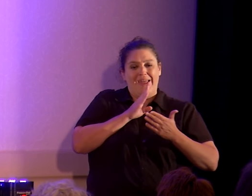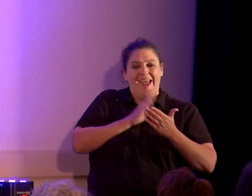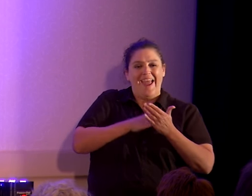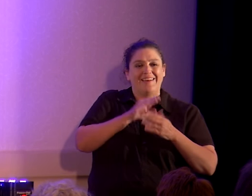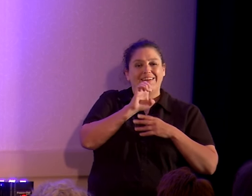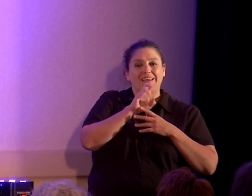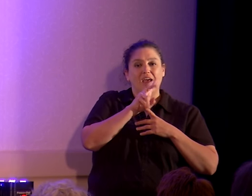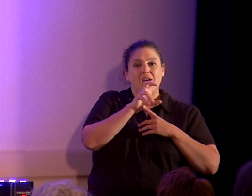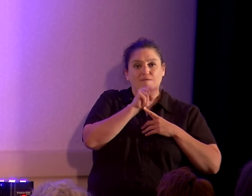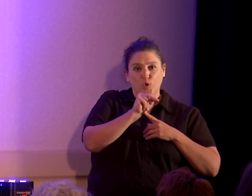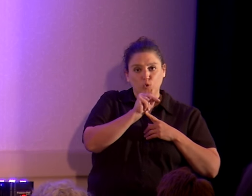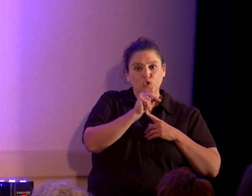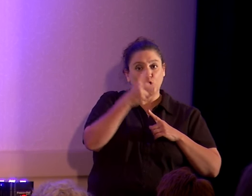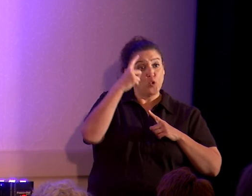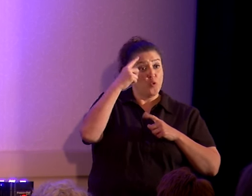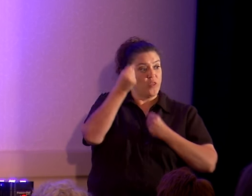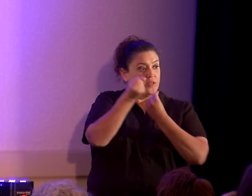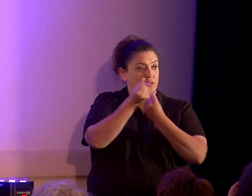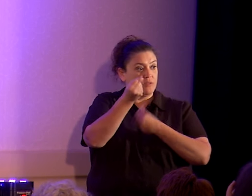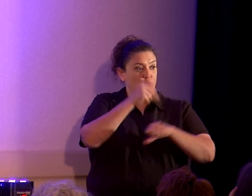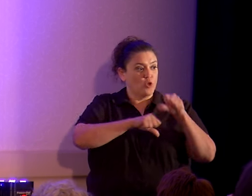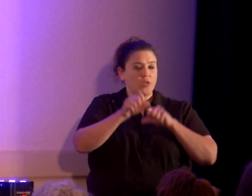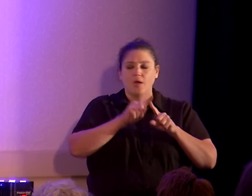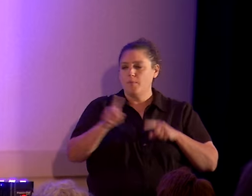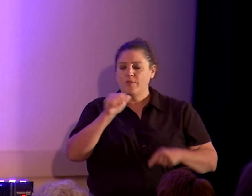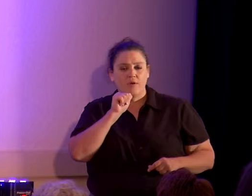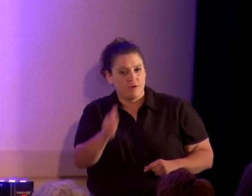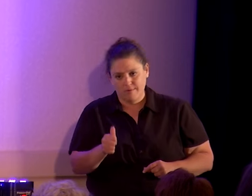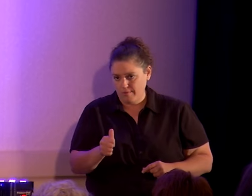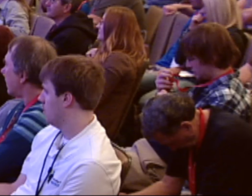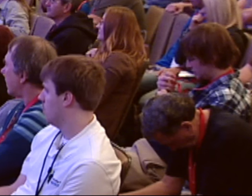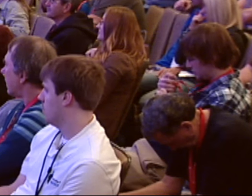thinks they are pro-science. And they are anything but.